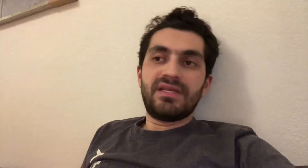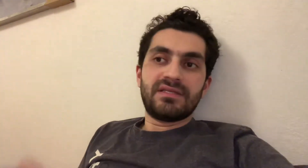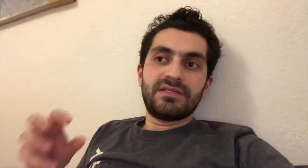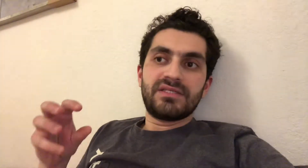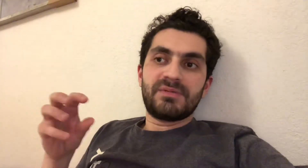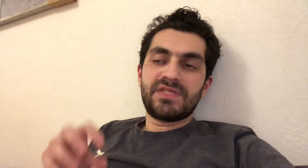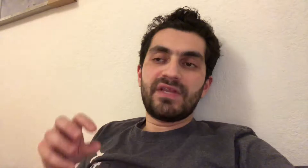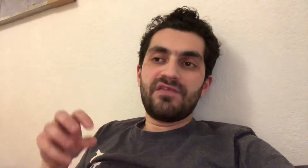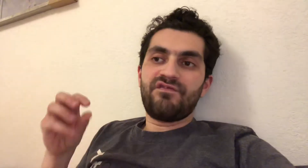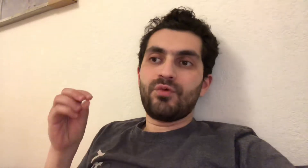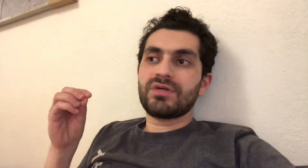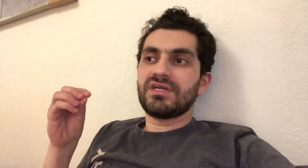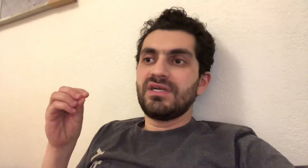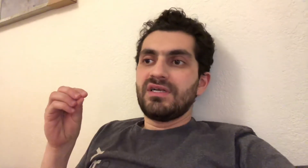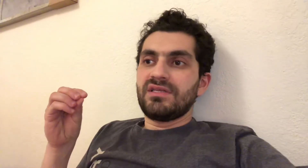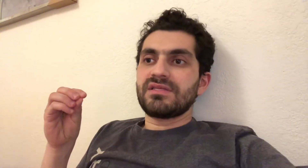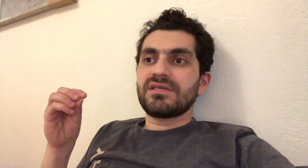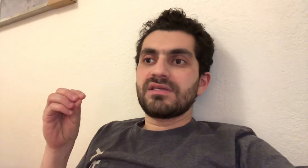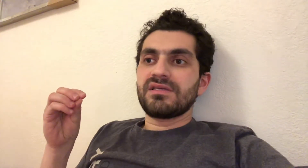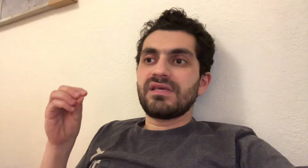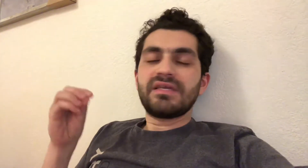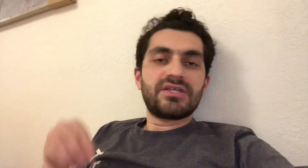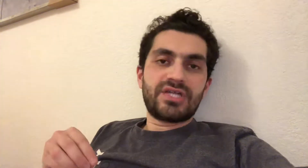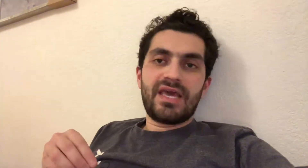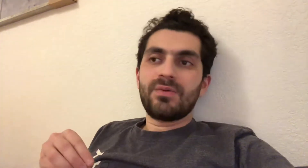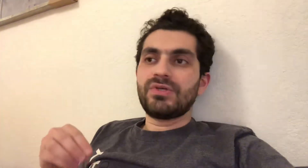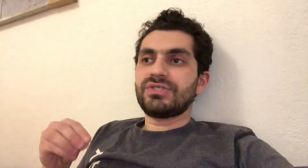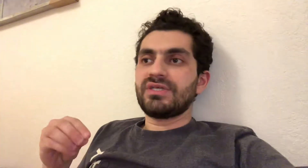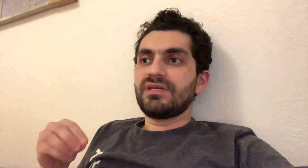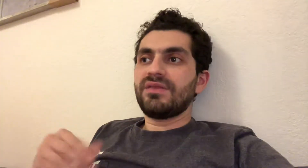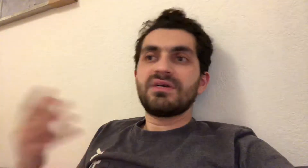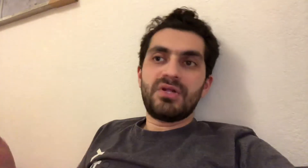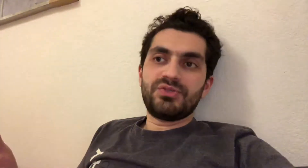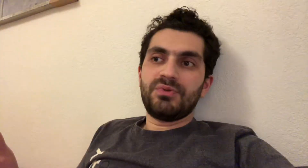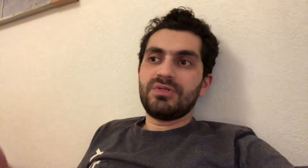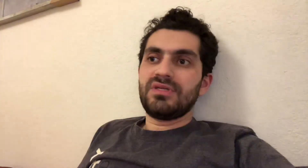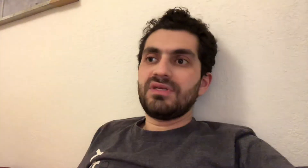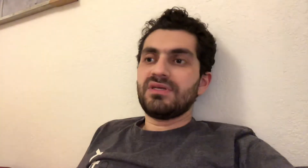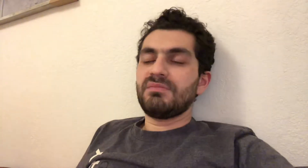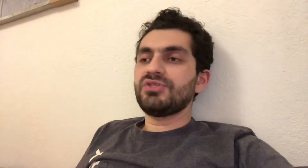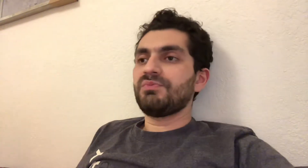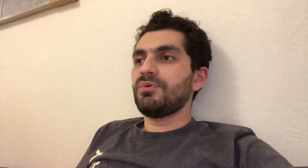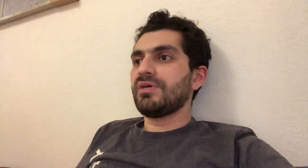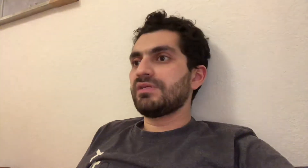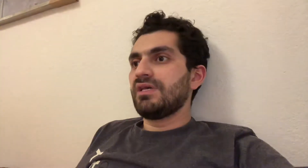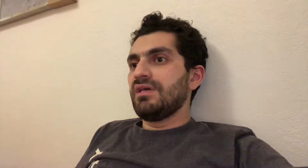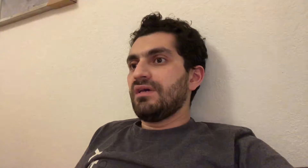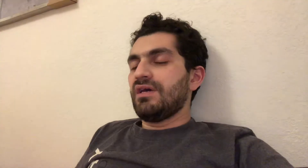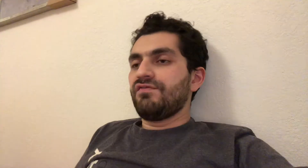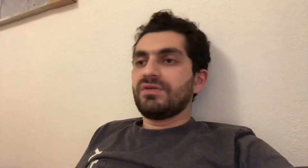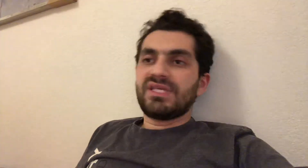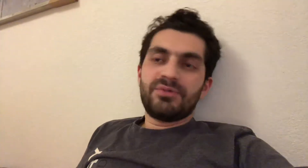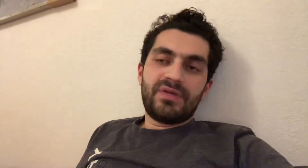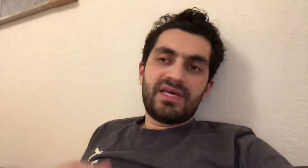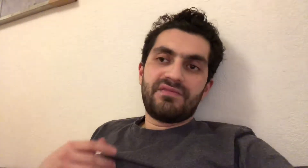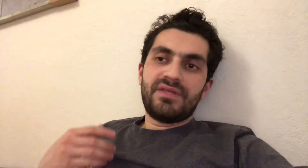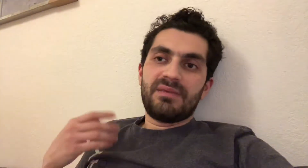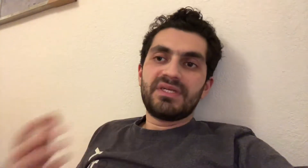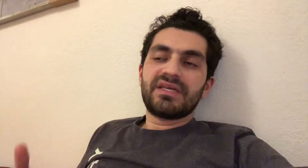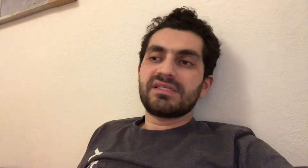in specifically for the English language, there are multiple, multiple ones. For example, you have the American